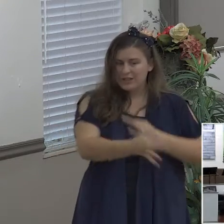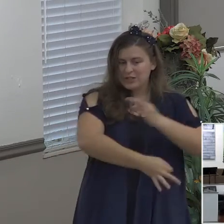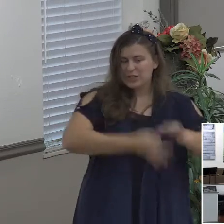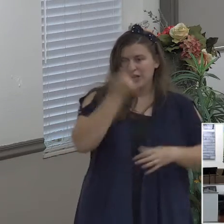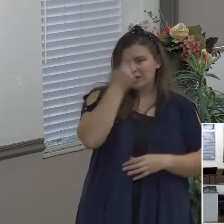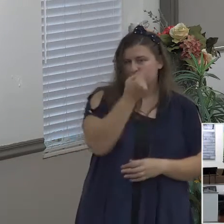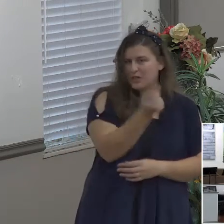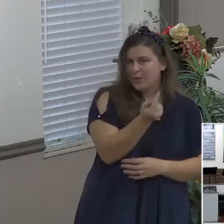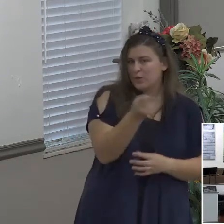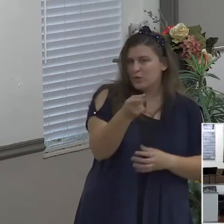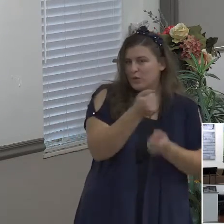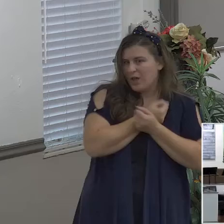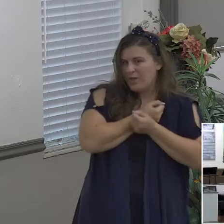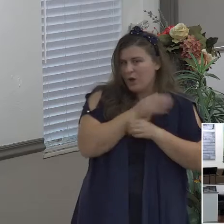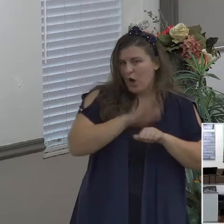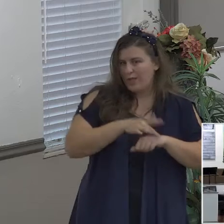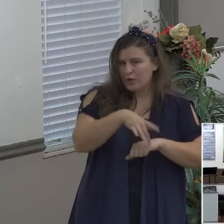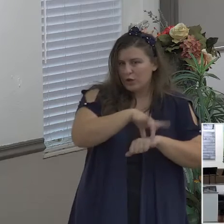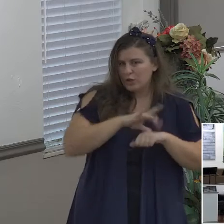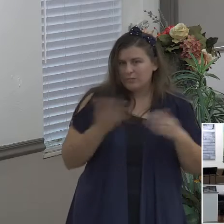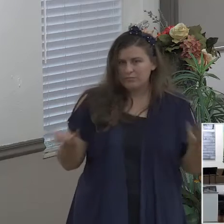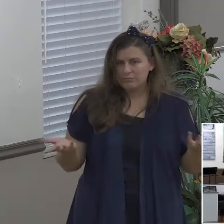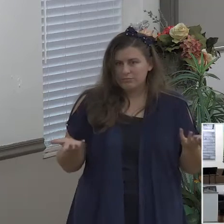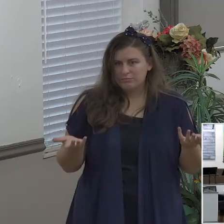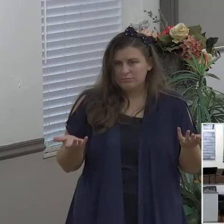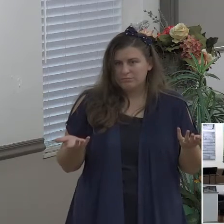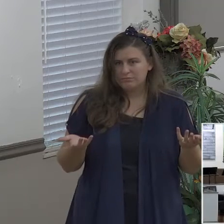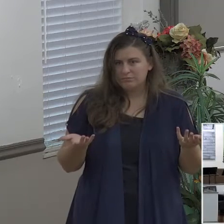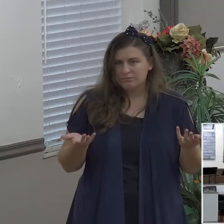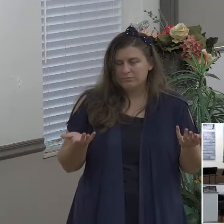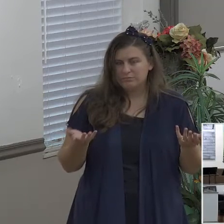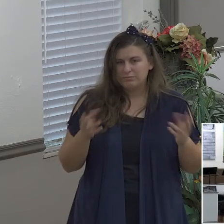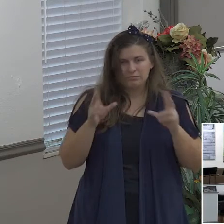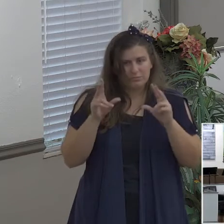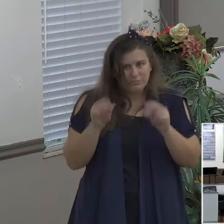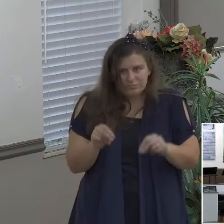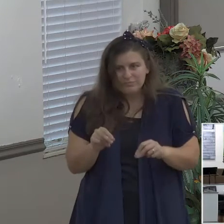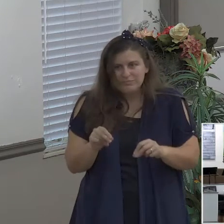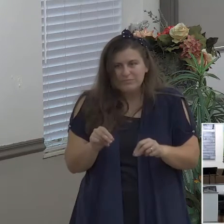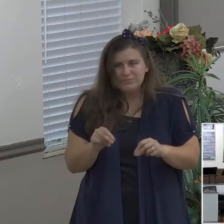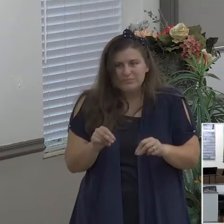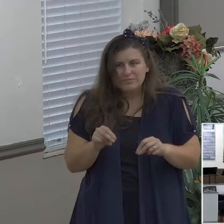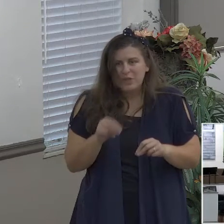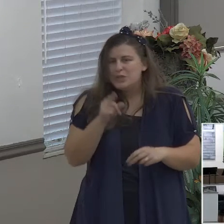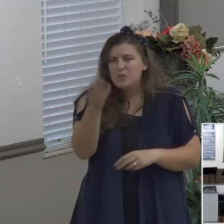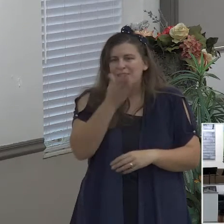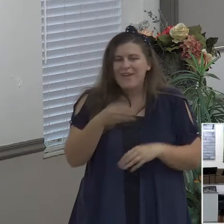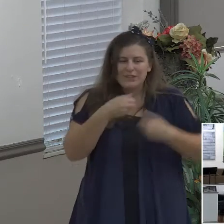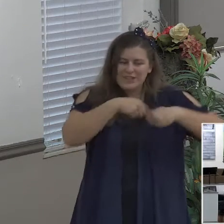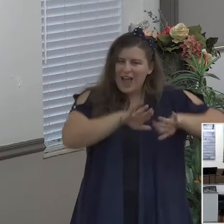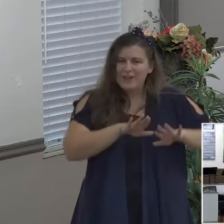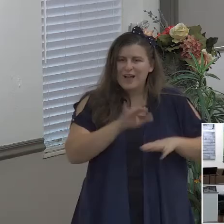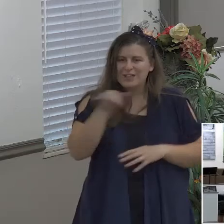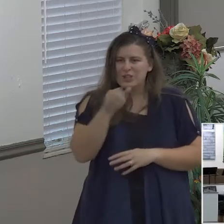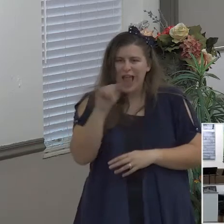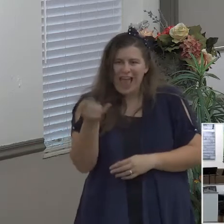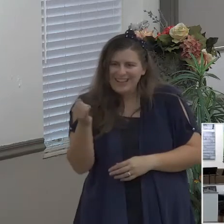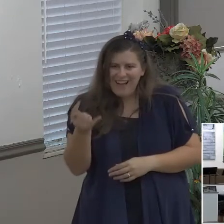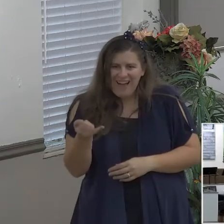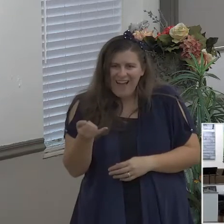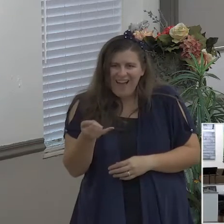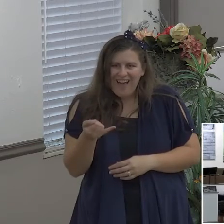there isn't one parent in here that would sacrifice their child intentionally